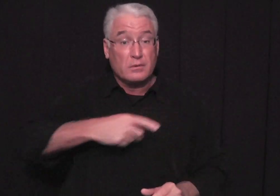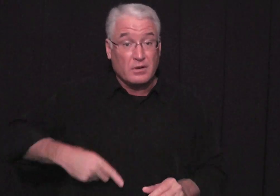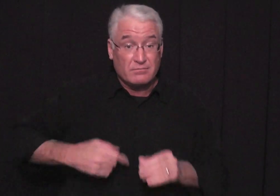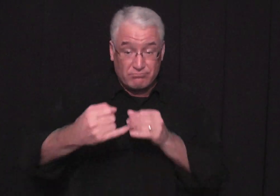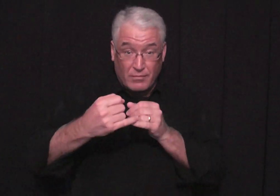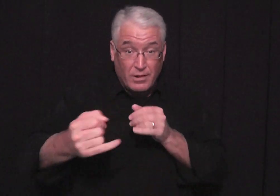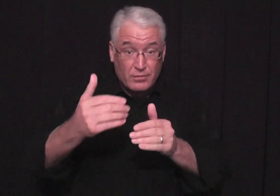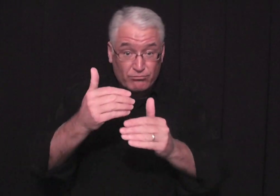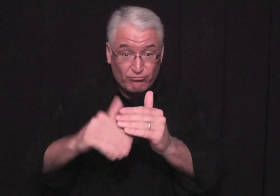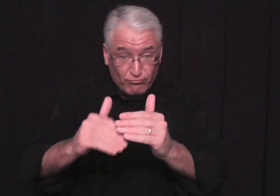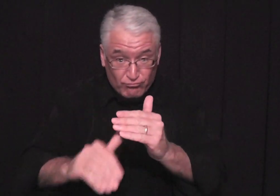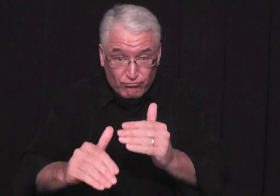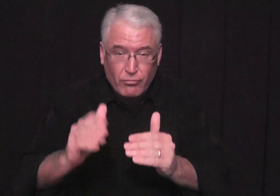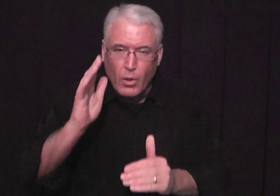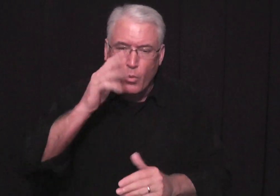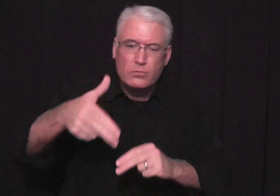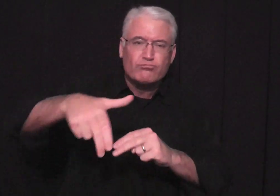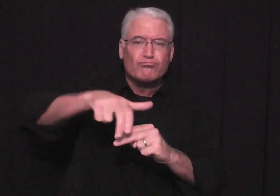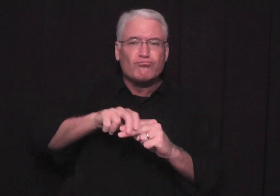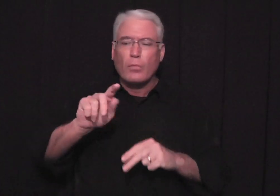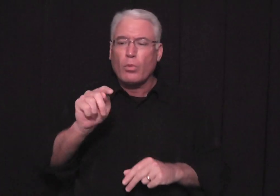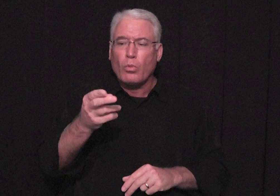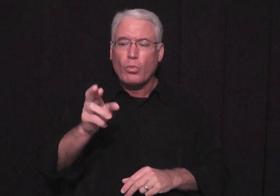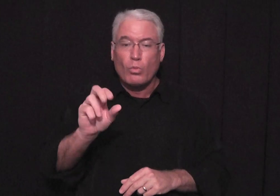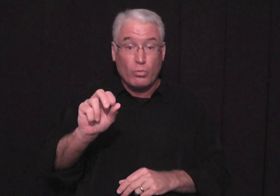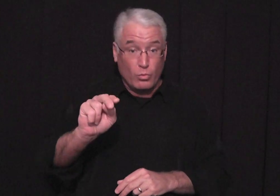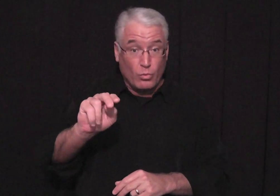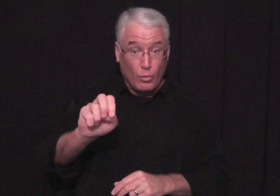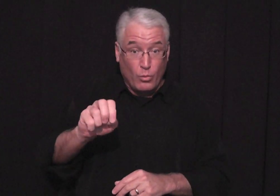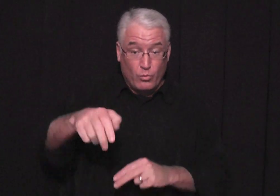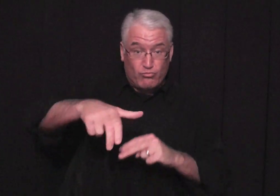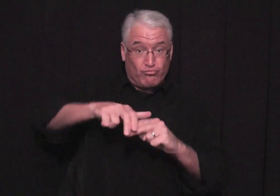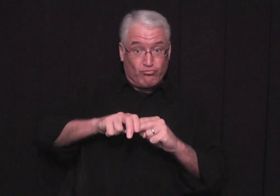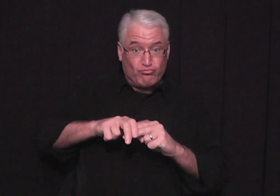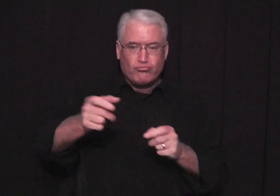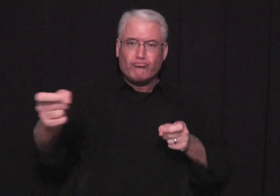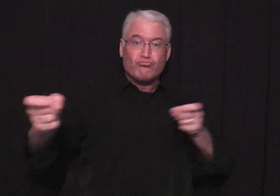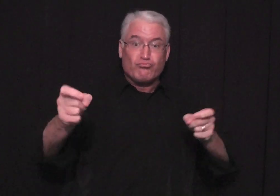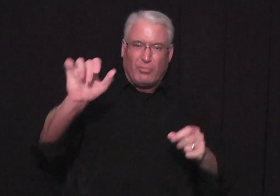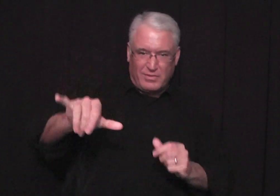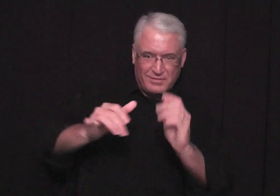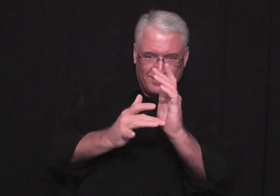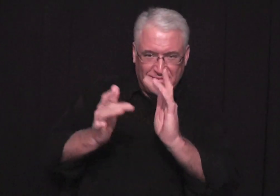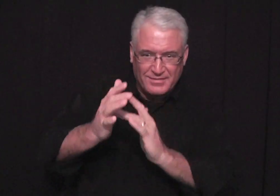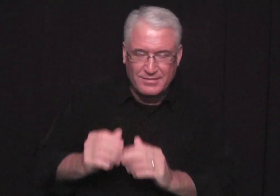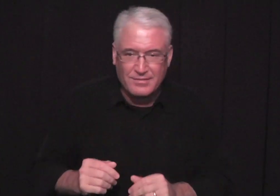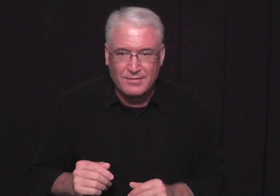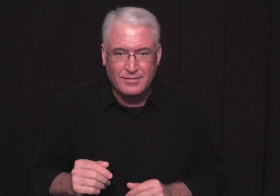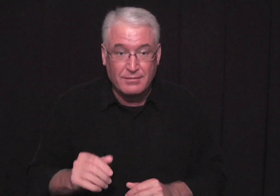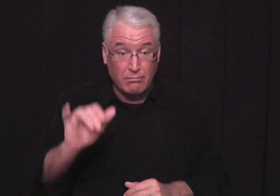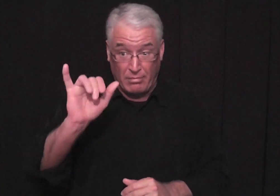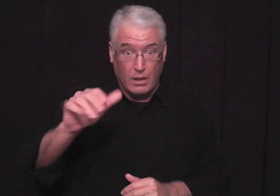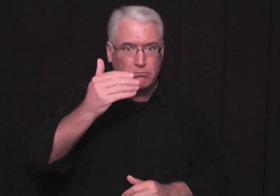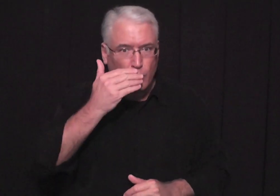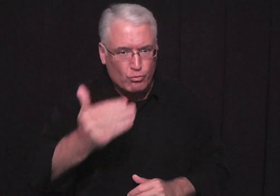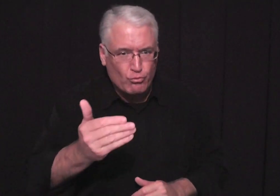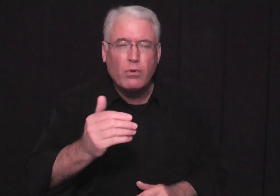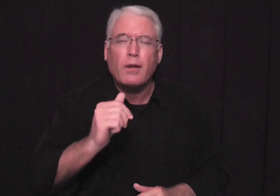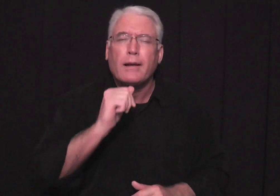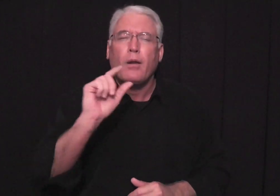also be added to from keep from king david's line and who would be added it would be a king king that would sit on